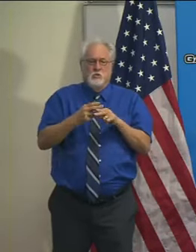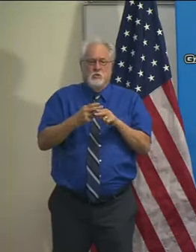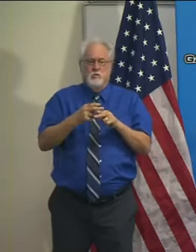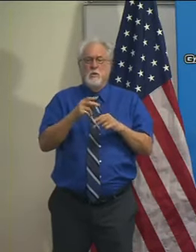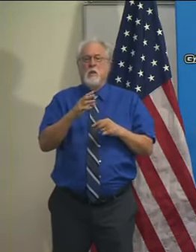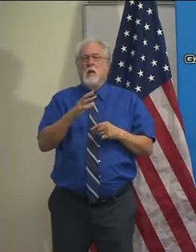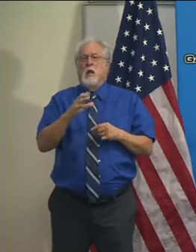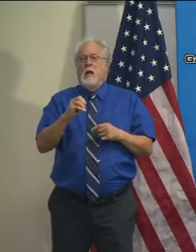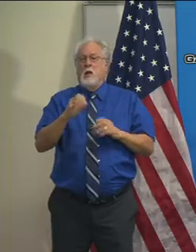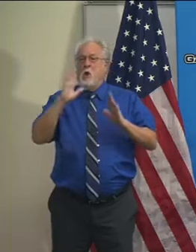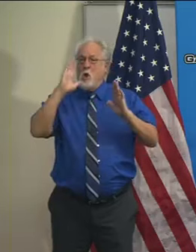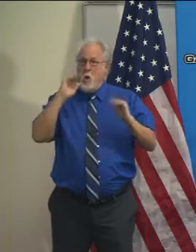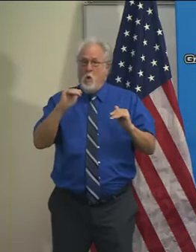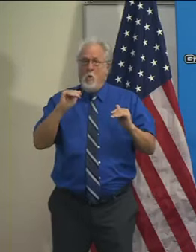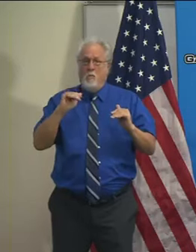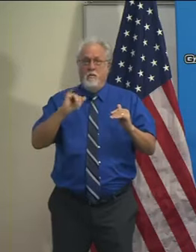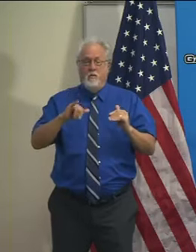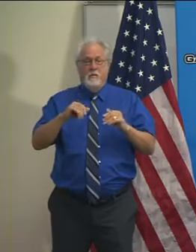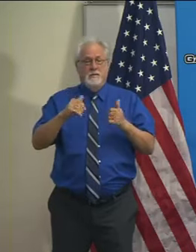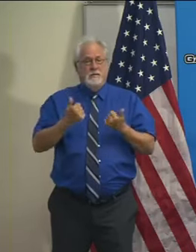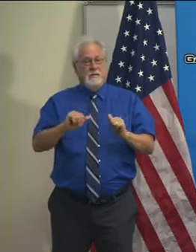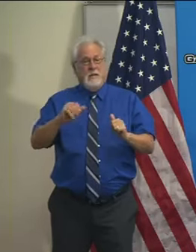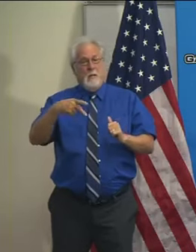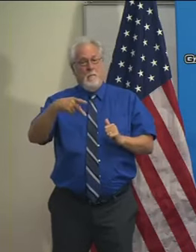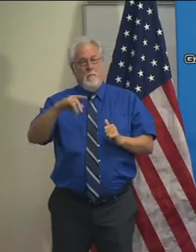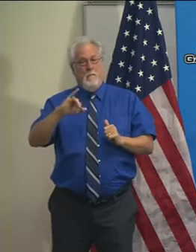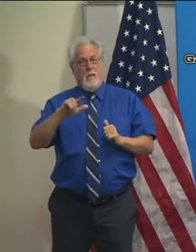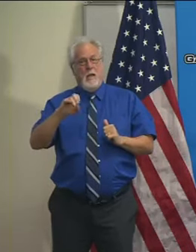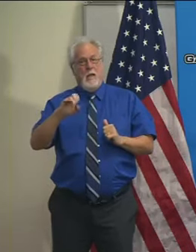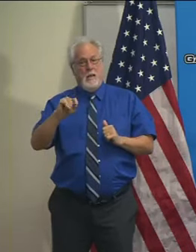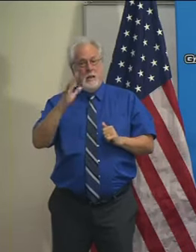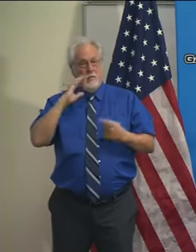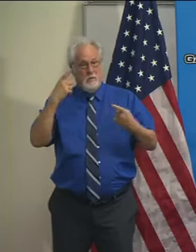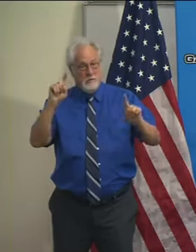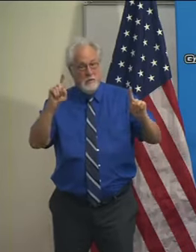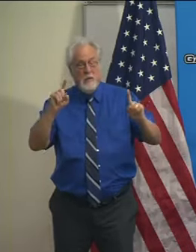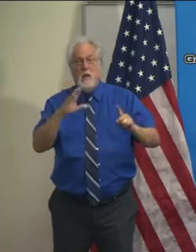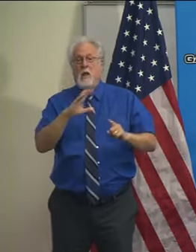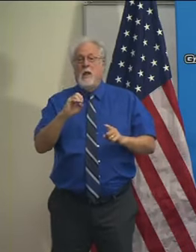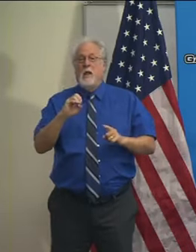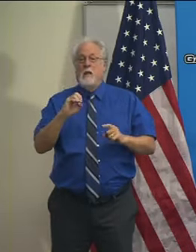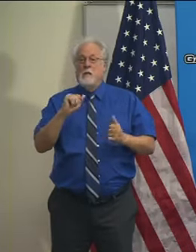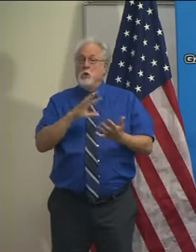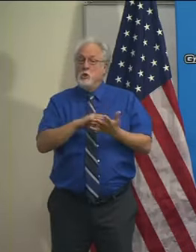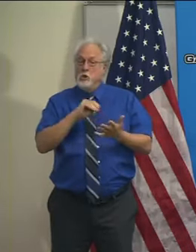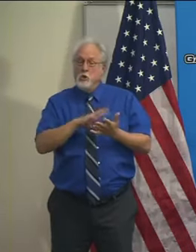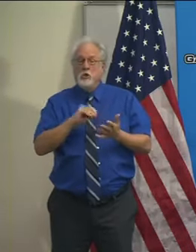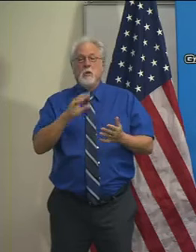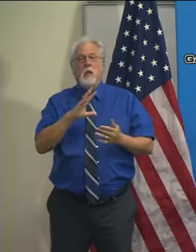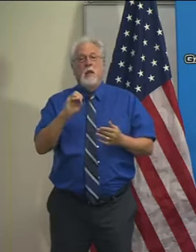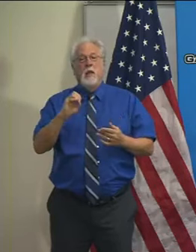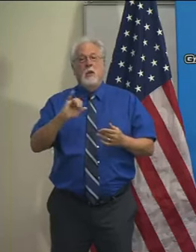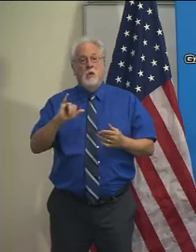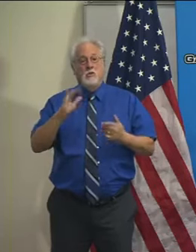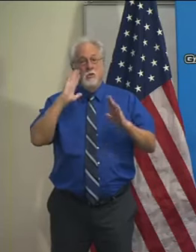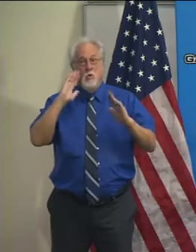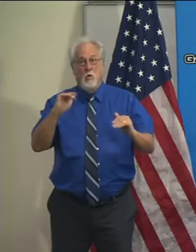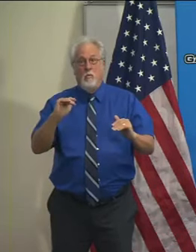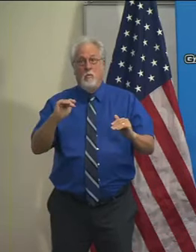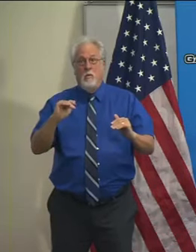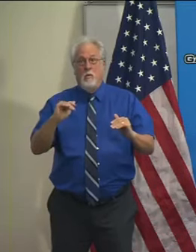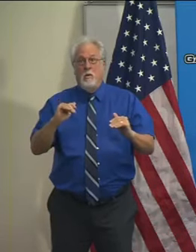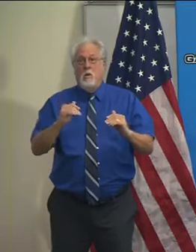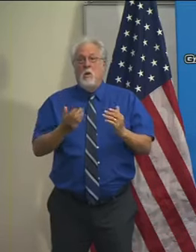and we hope that this pilot is going to be successful and that we can learn. We also hope that